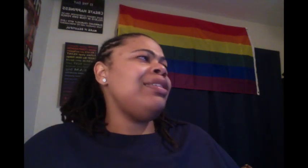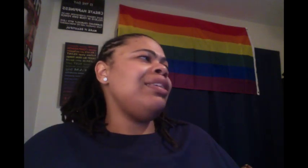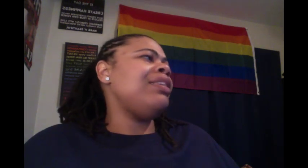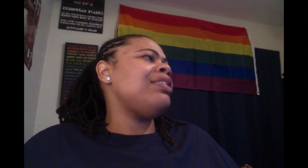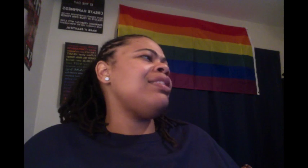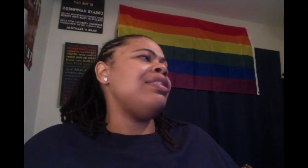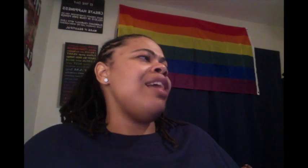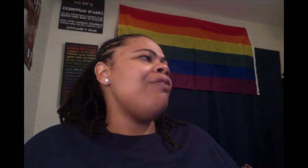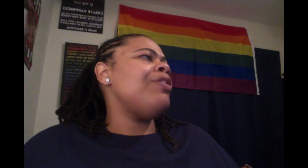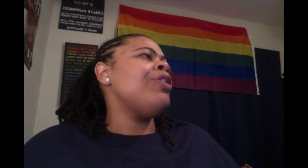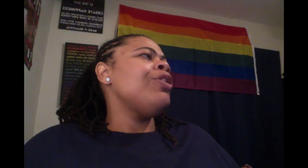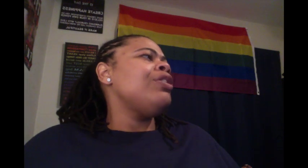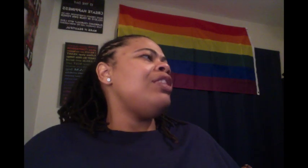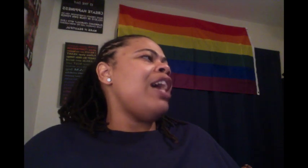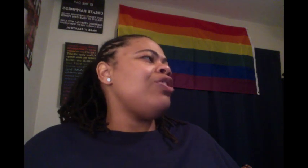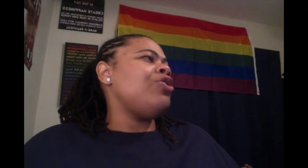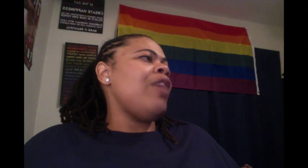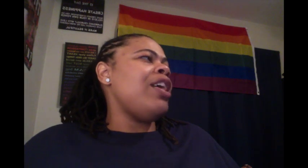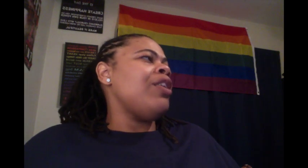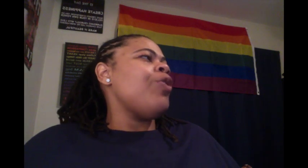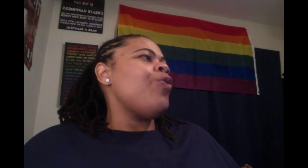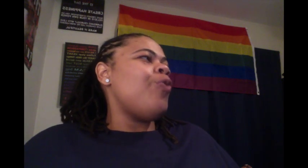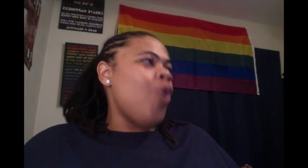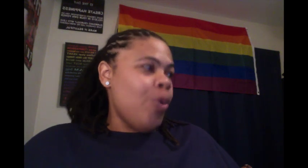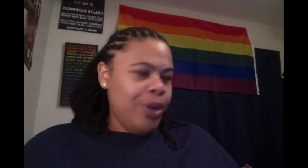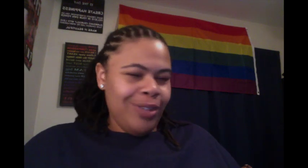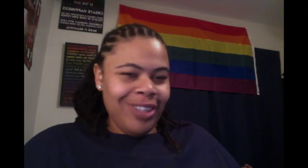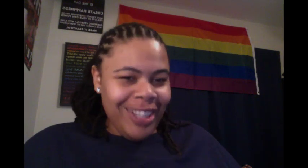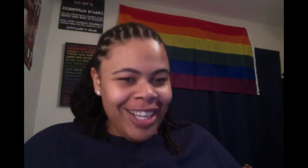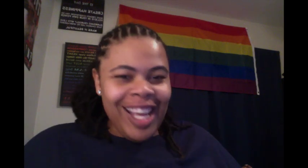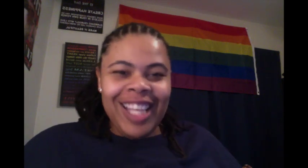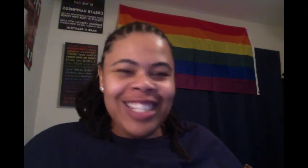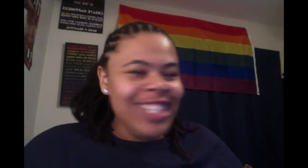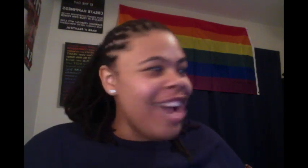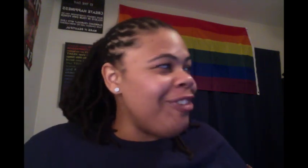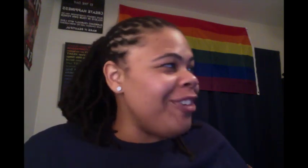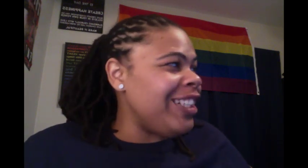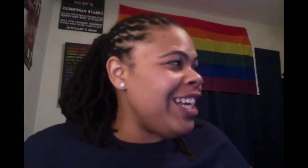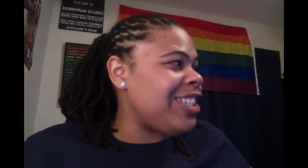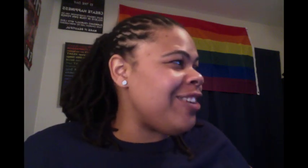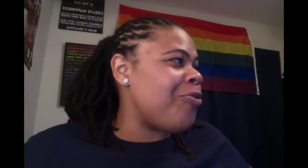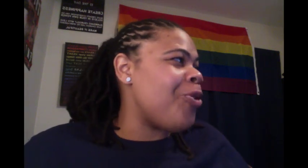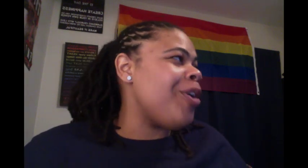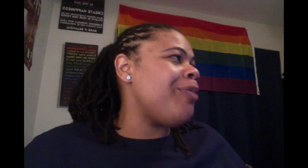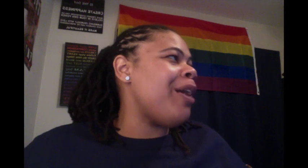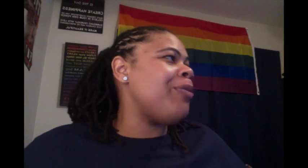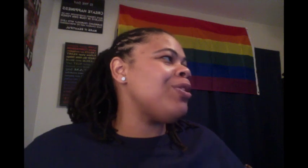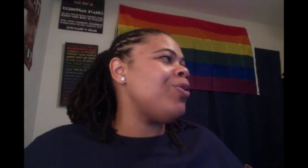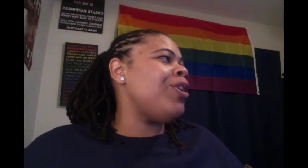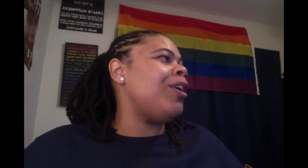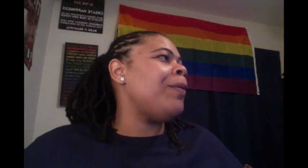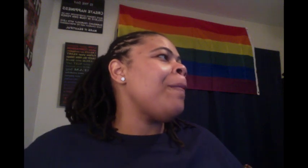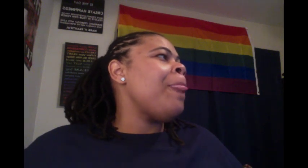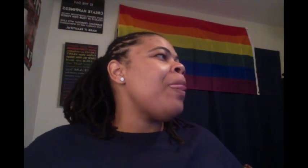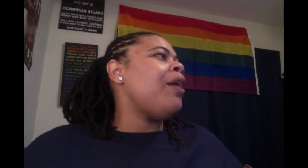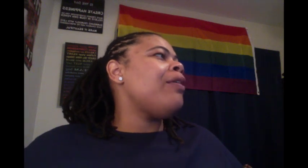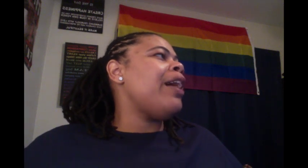scenes. It's never that straight forward. It's never really that straight forward about what's going on. Okay.